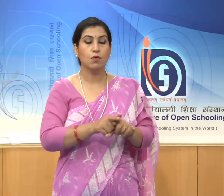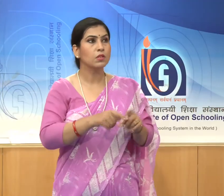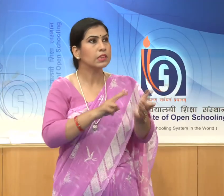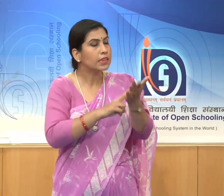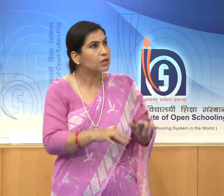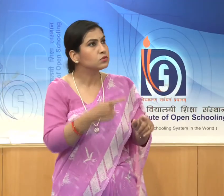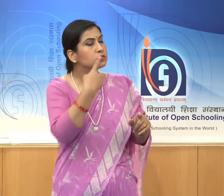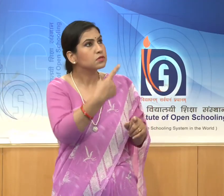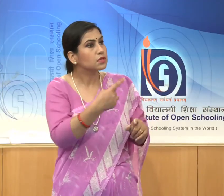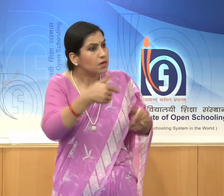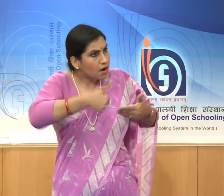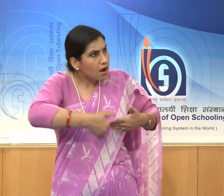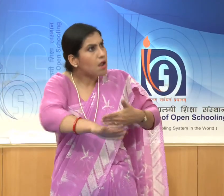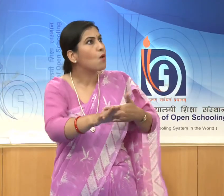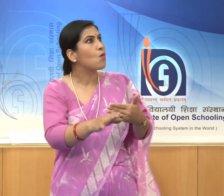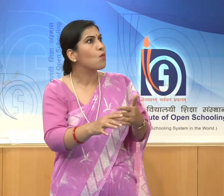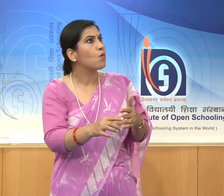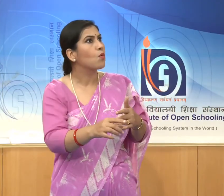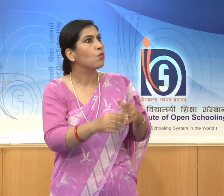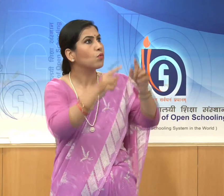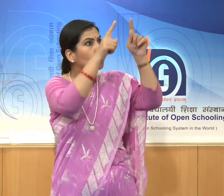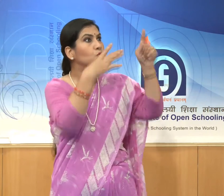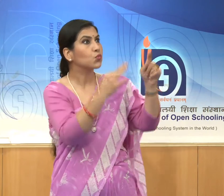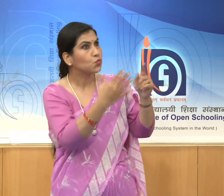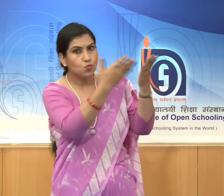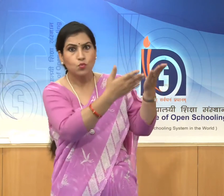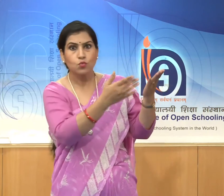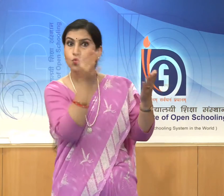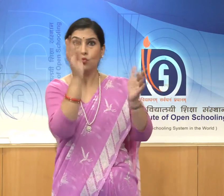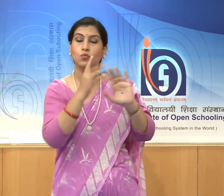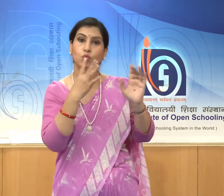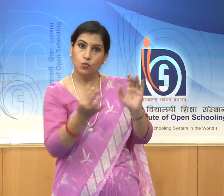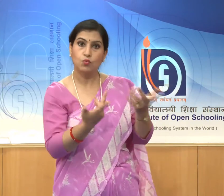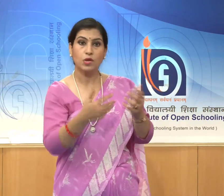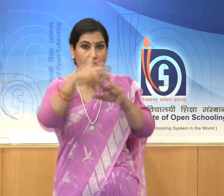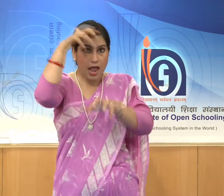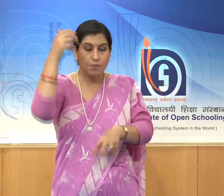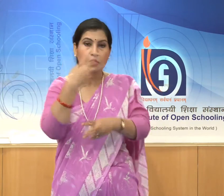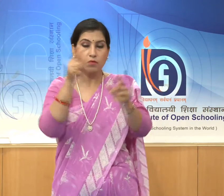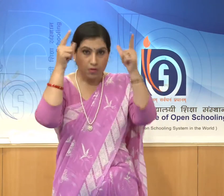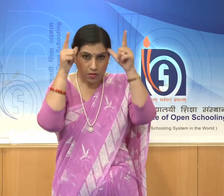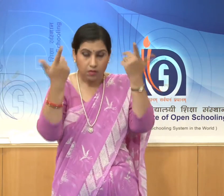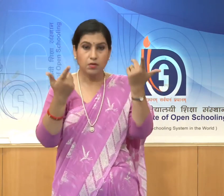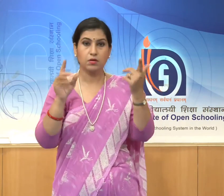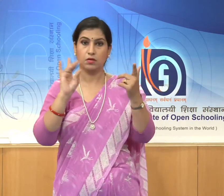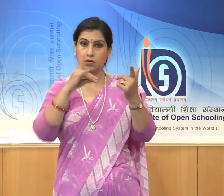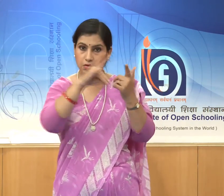livelihoods of the animal figures with heavy